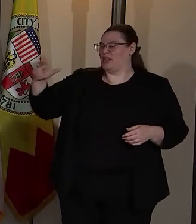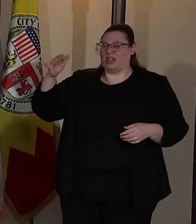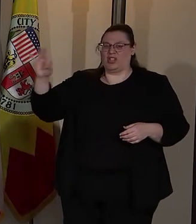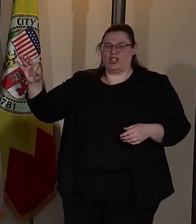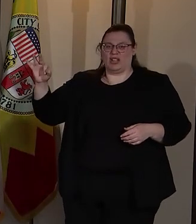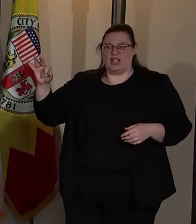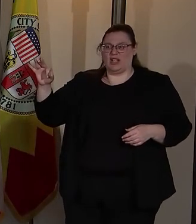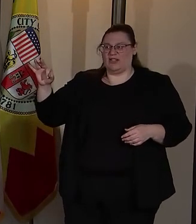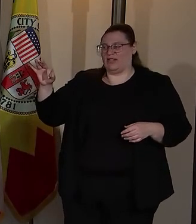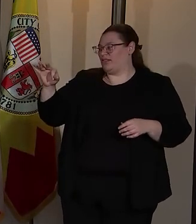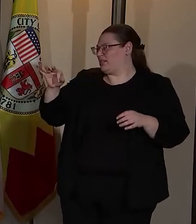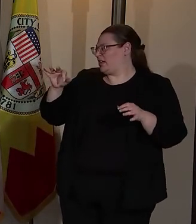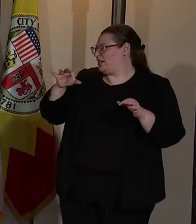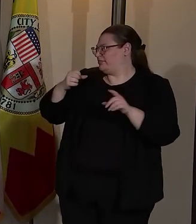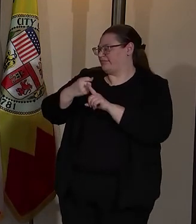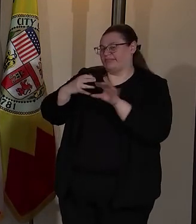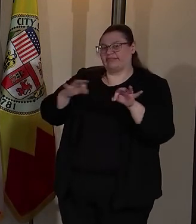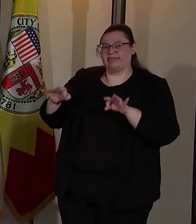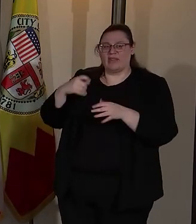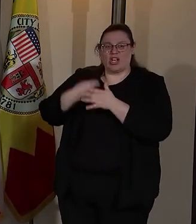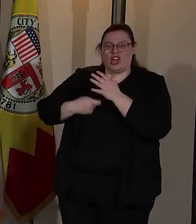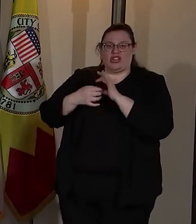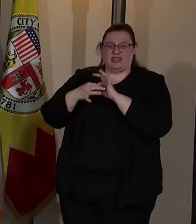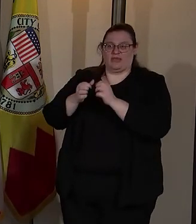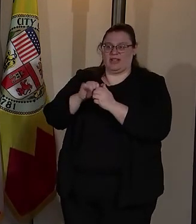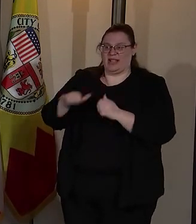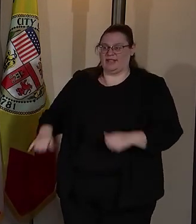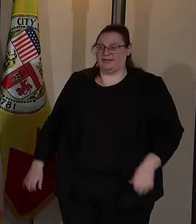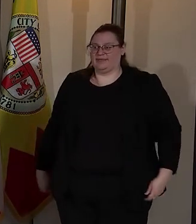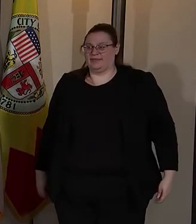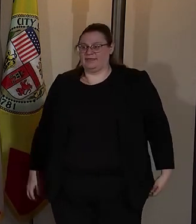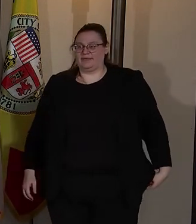any expenditures and costs associated with the police department.